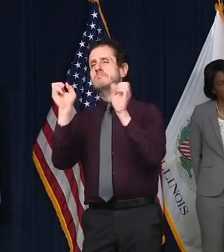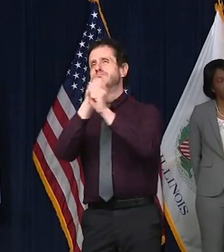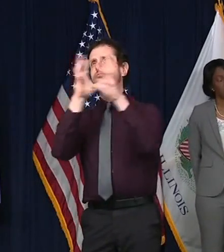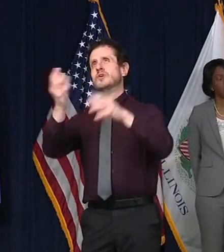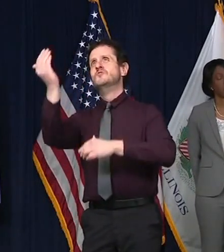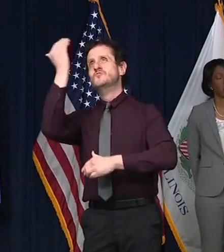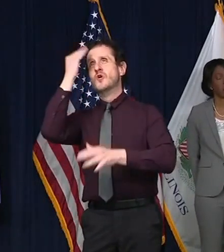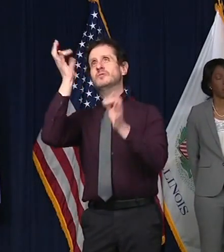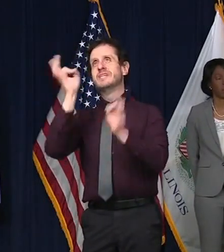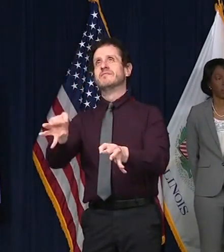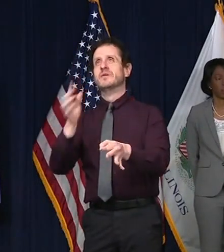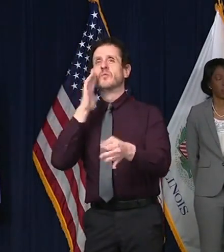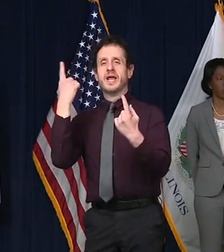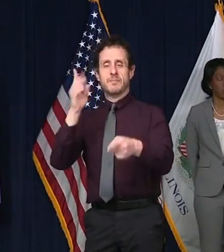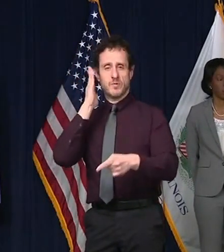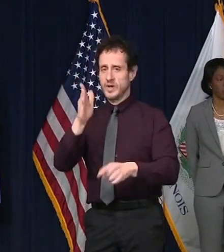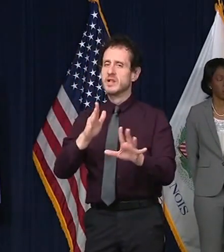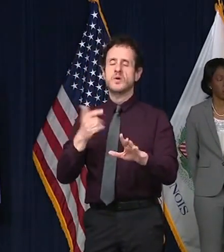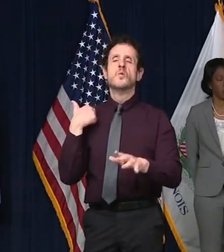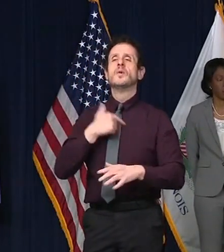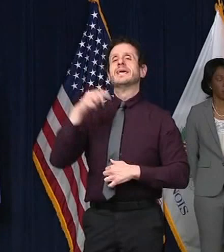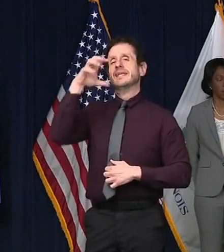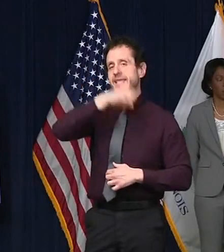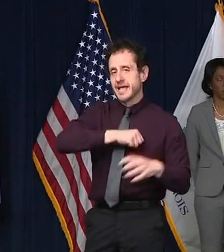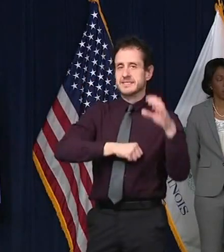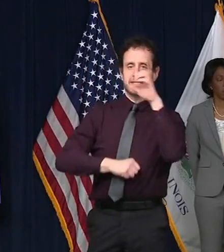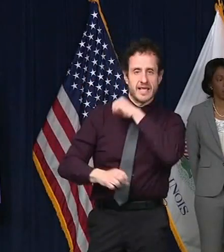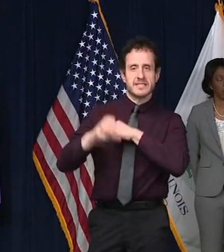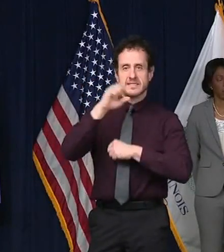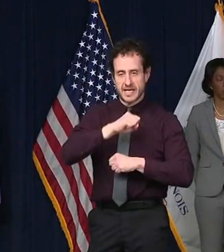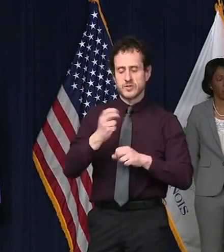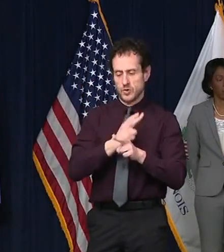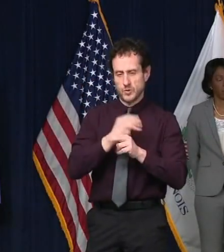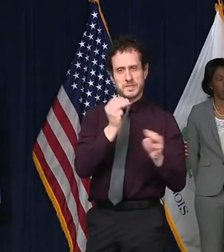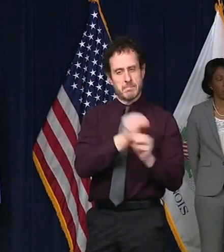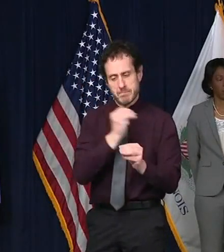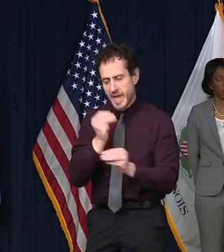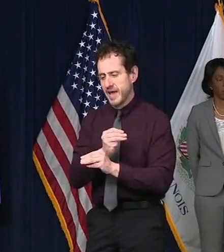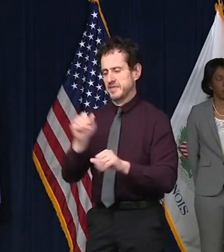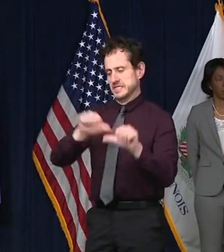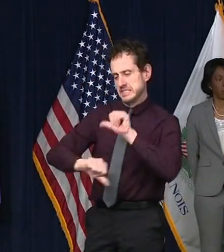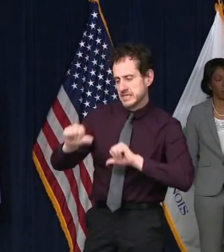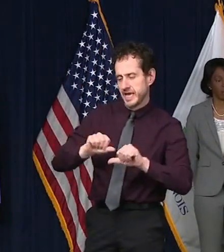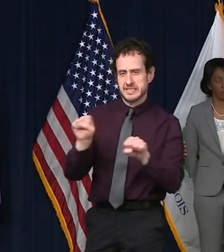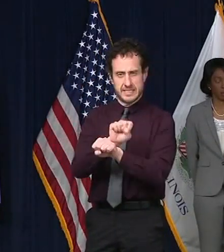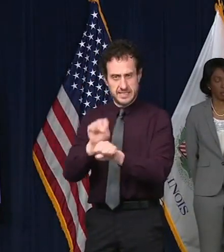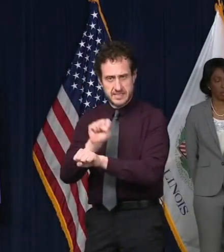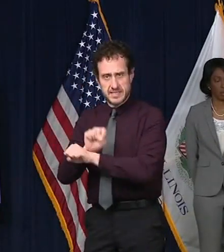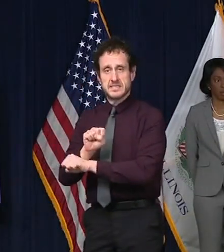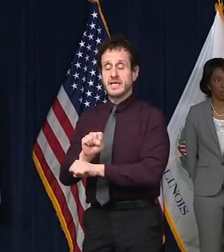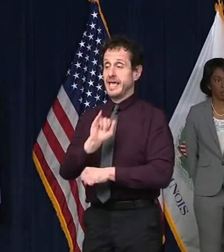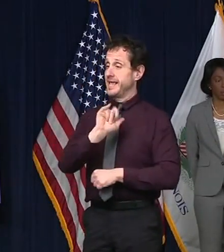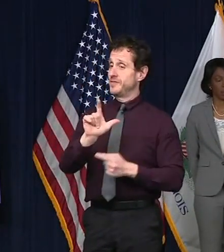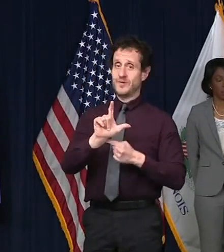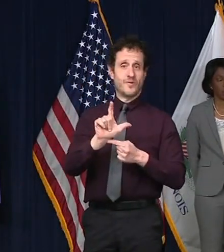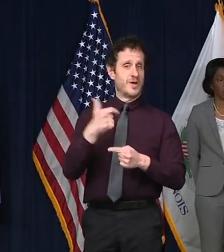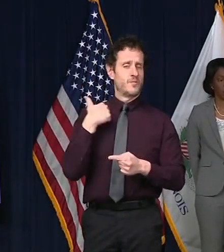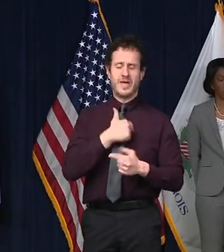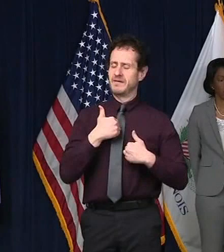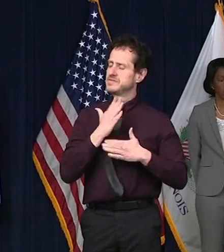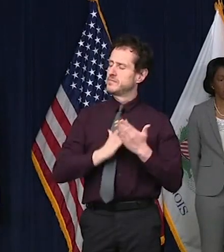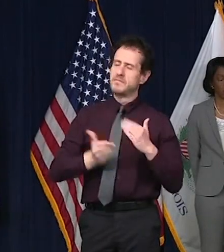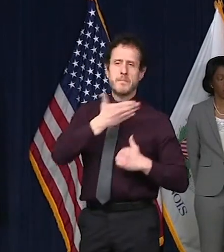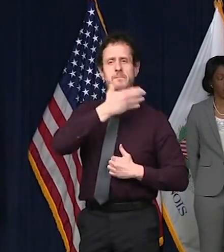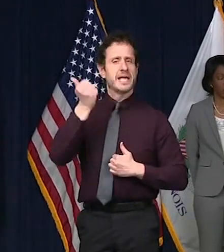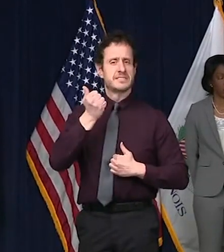estimates. Illinois is the proud home to some of the finest researchers and research institutions in